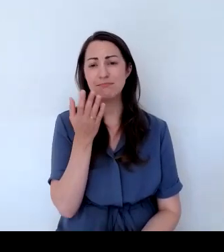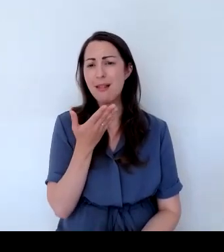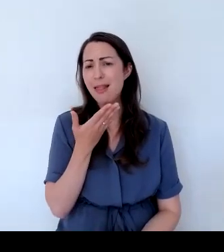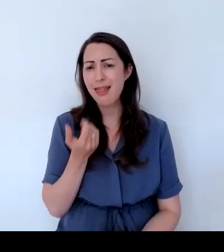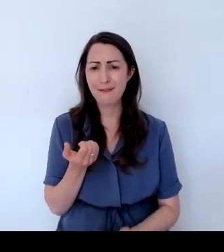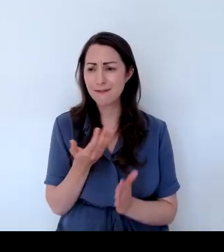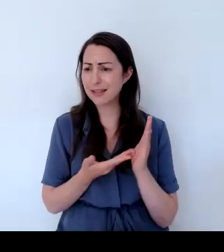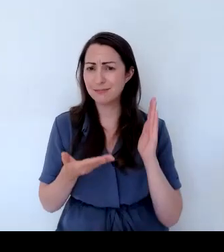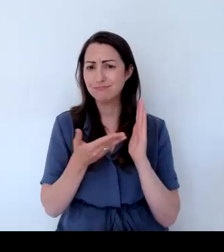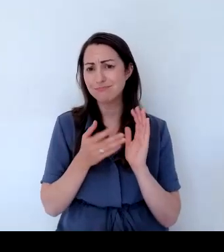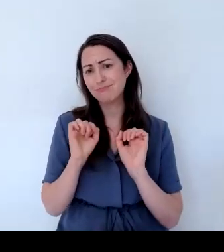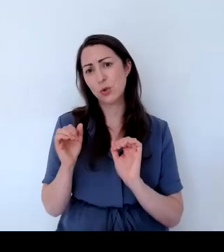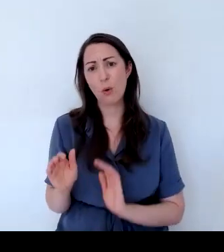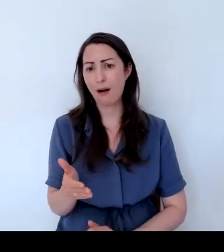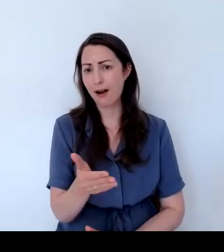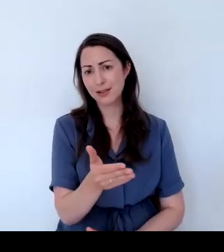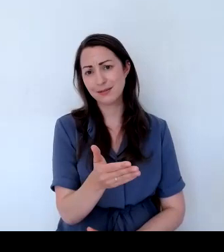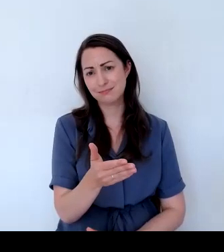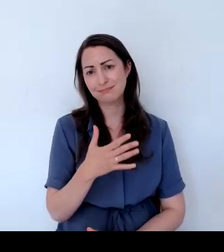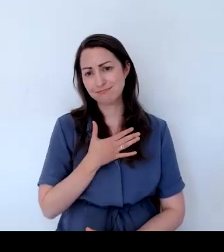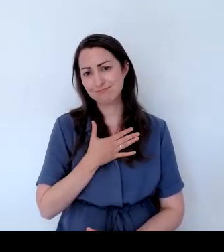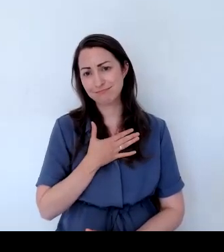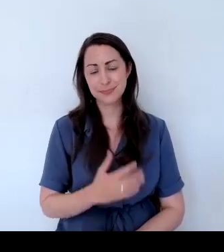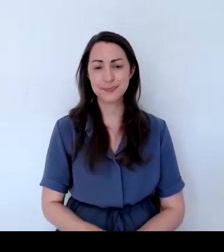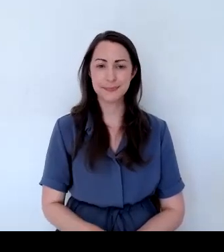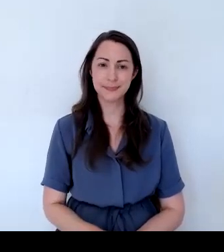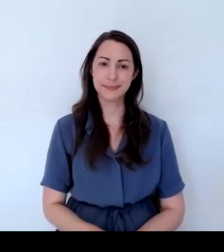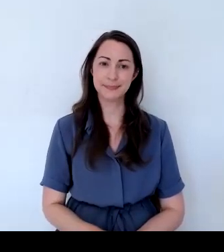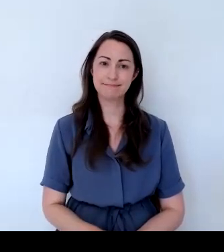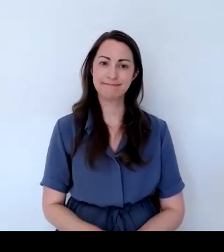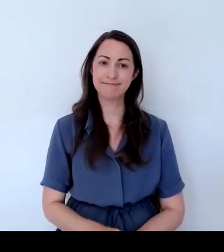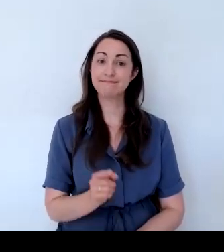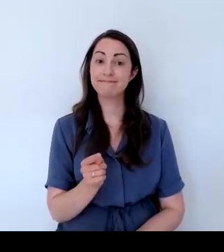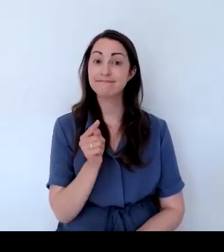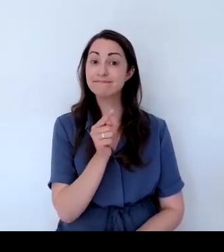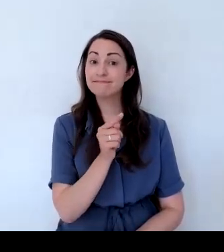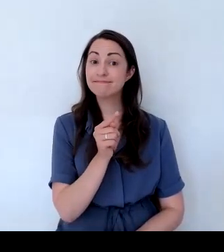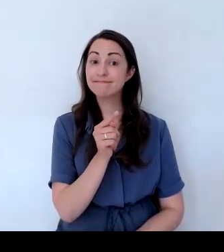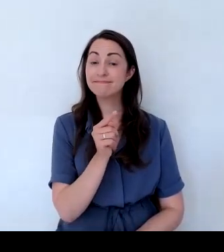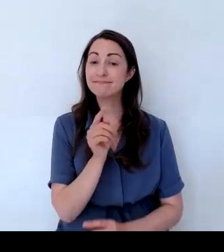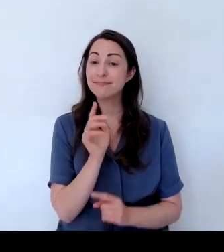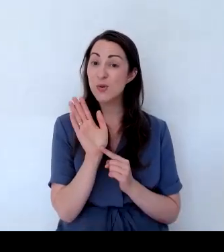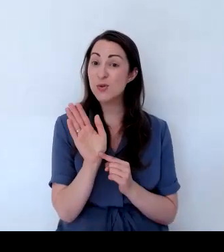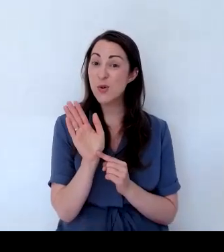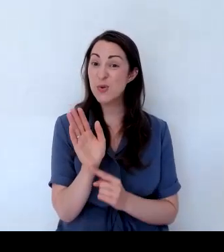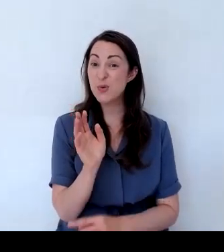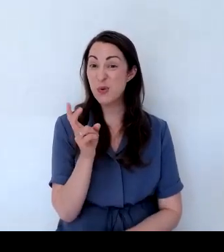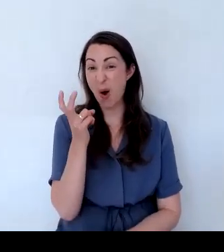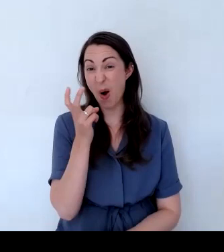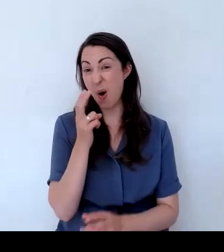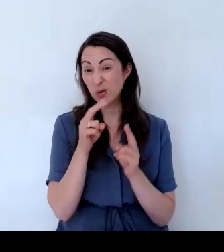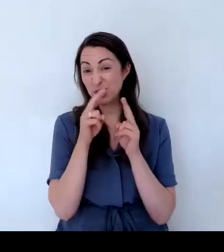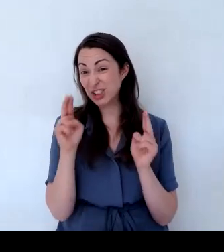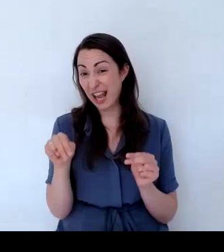So just to show you this old shed, we've got an old, really not very attractive